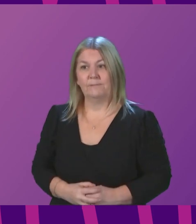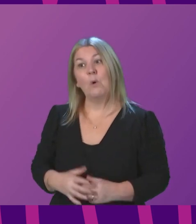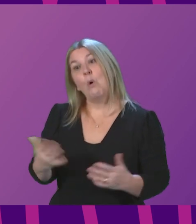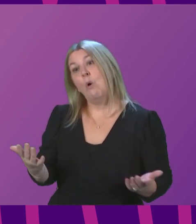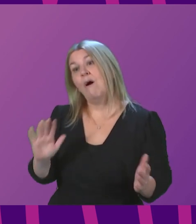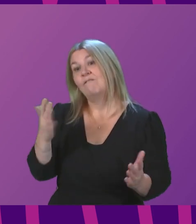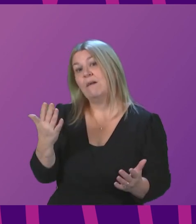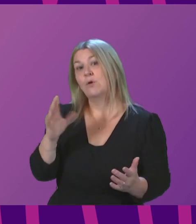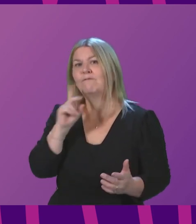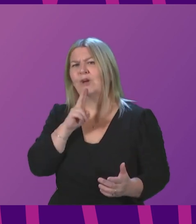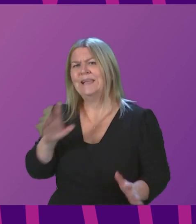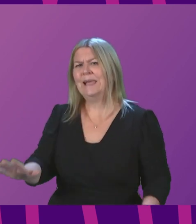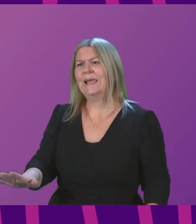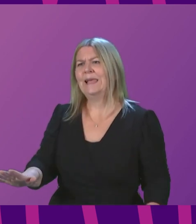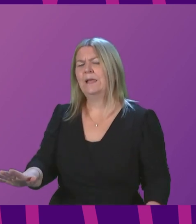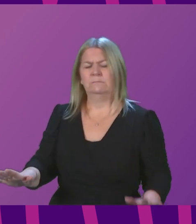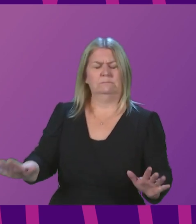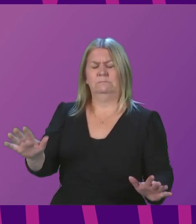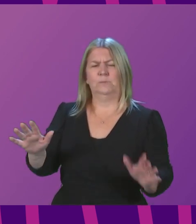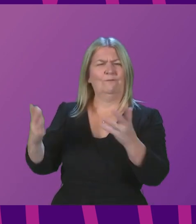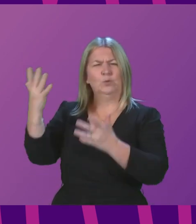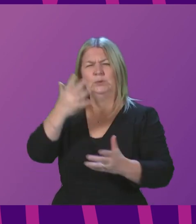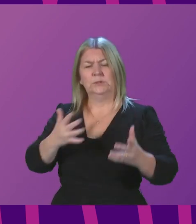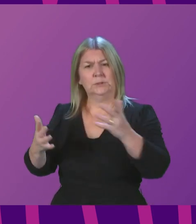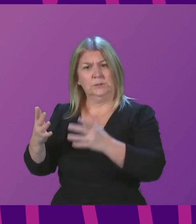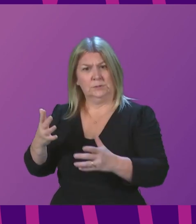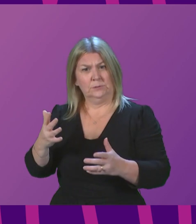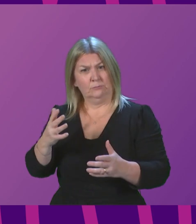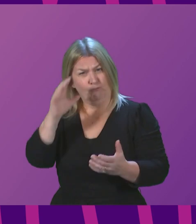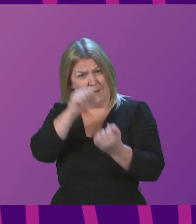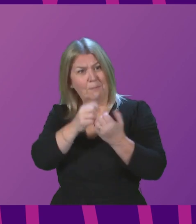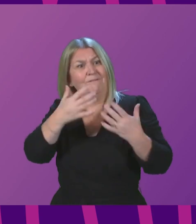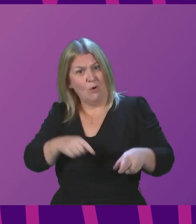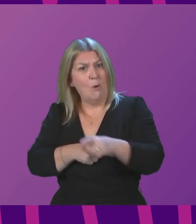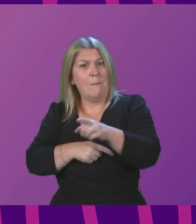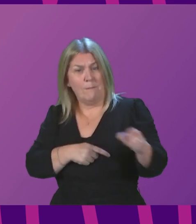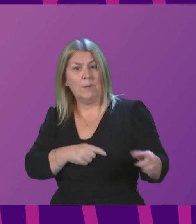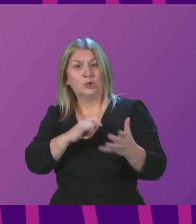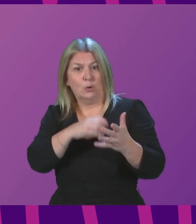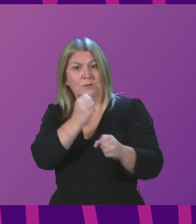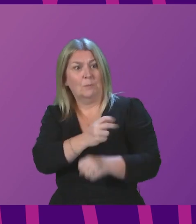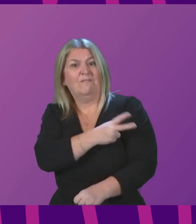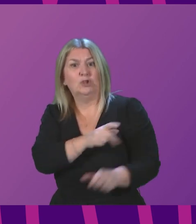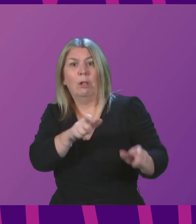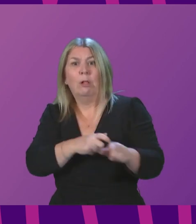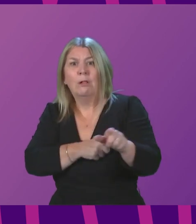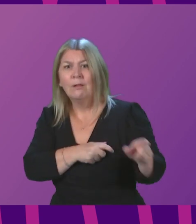Friday. Remember, this is from Scottish Government officials. So can the First Minister give the answer how officials seem unable to, and tell us when will these